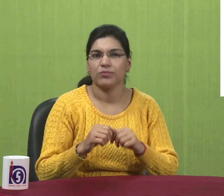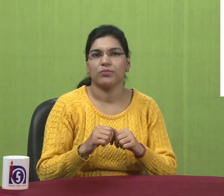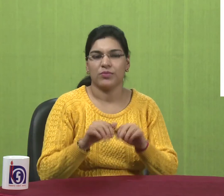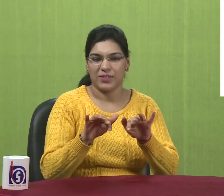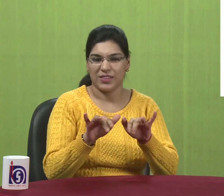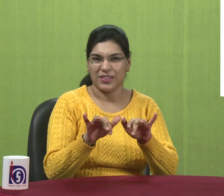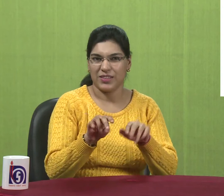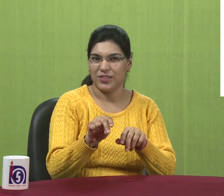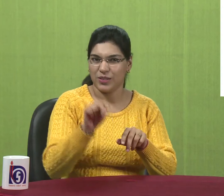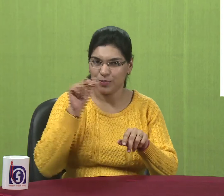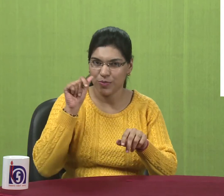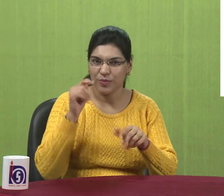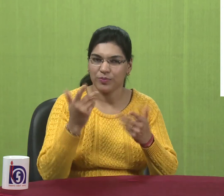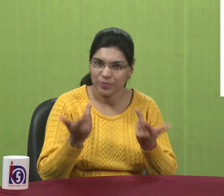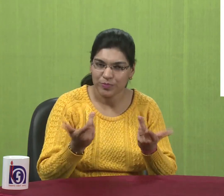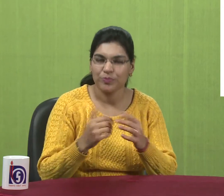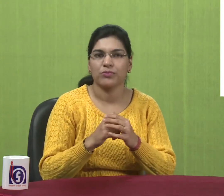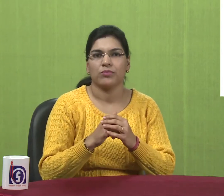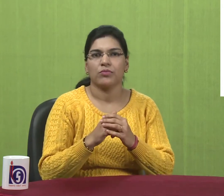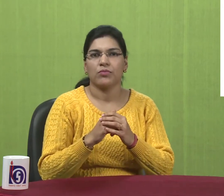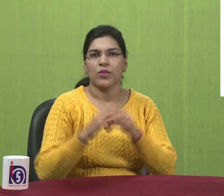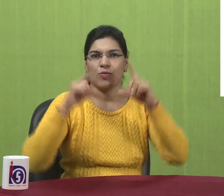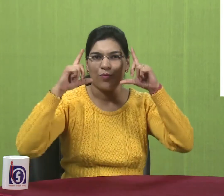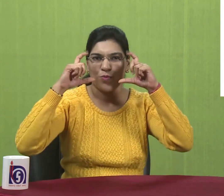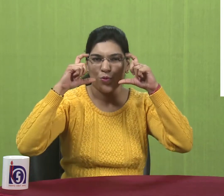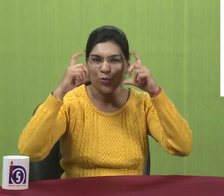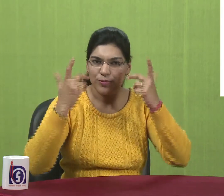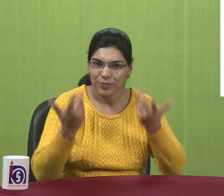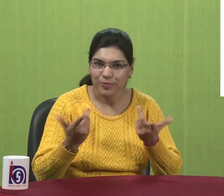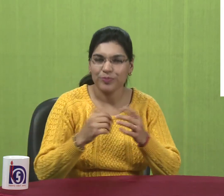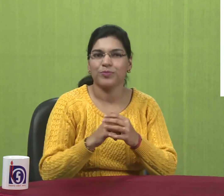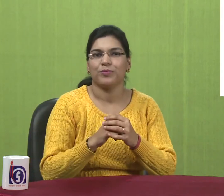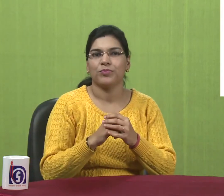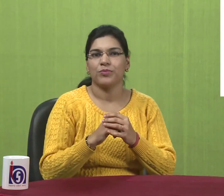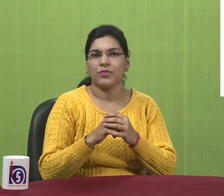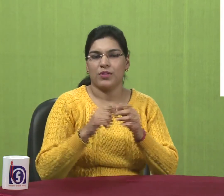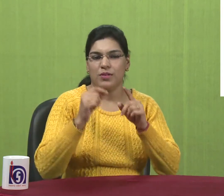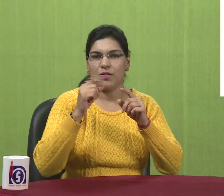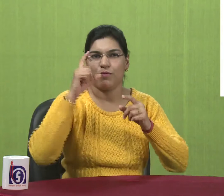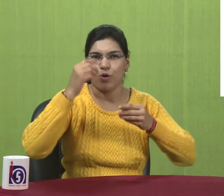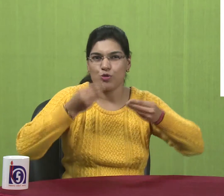PPTs. It can be speed typing. Anything.